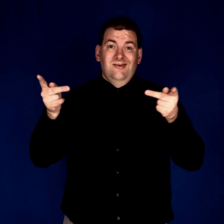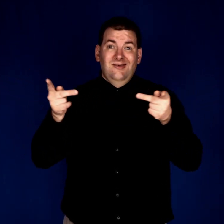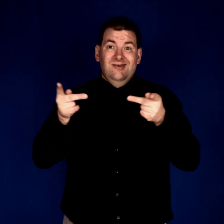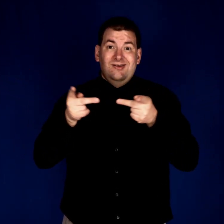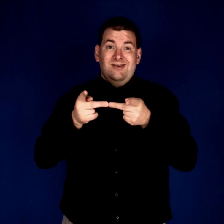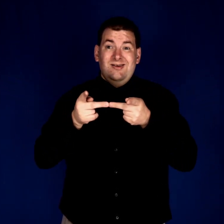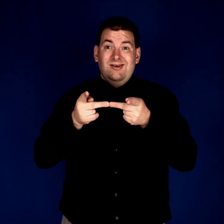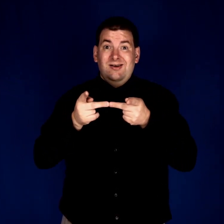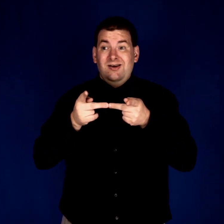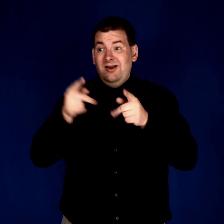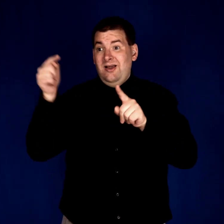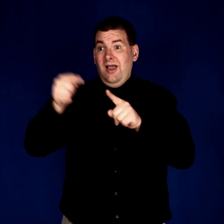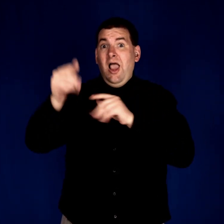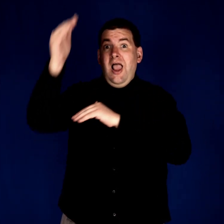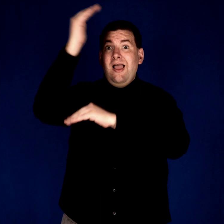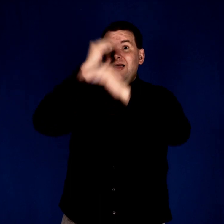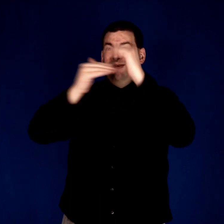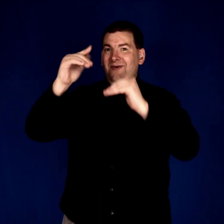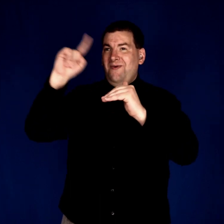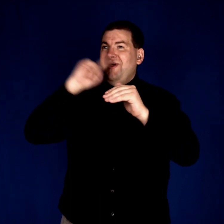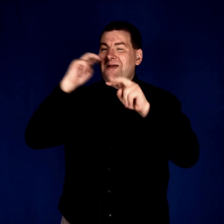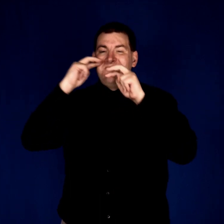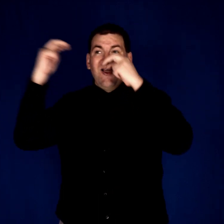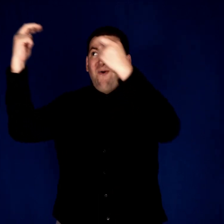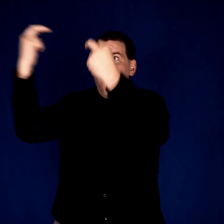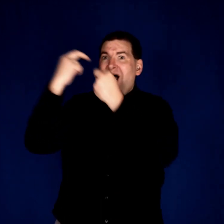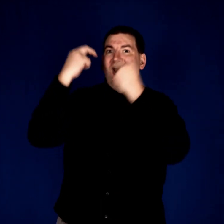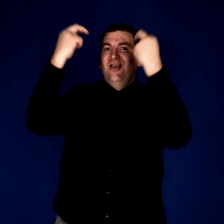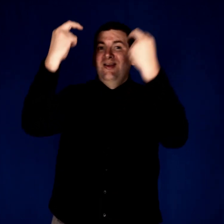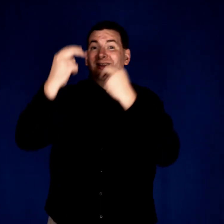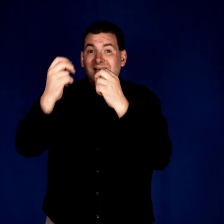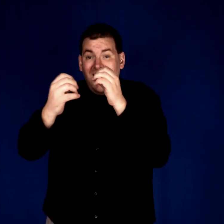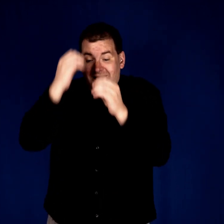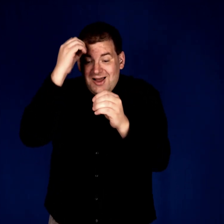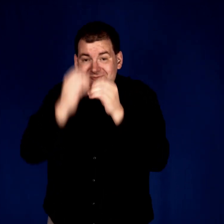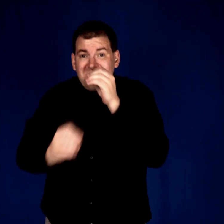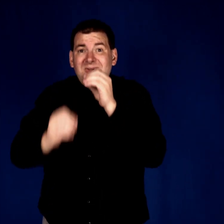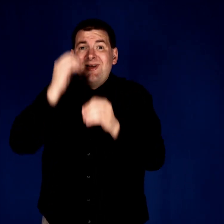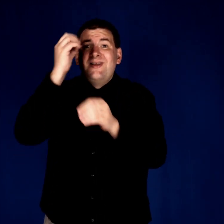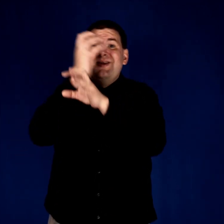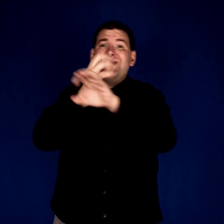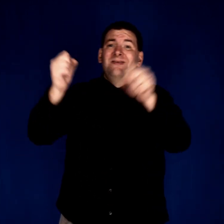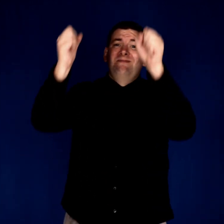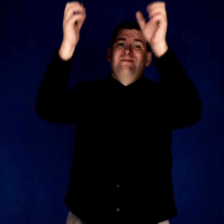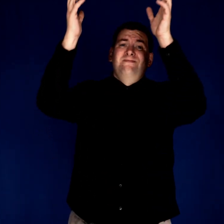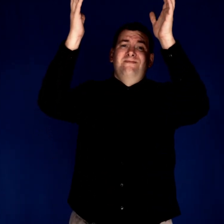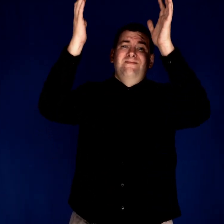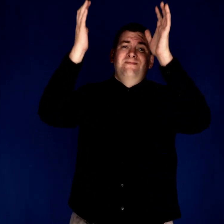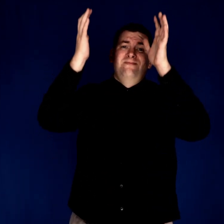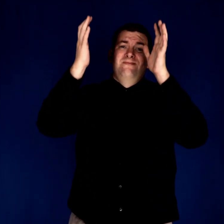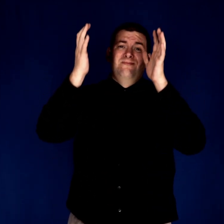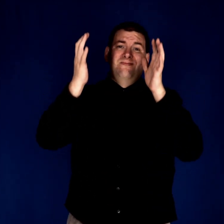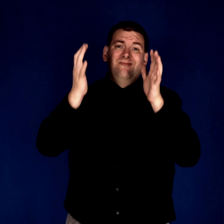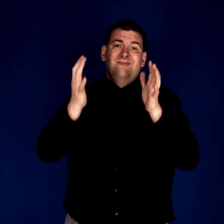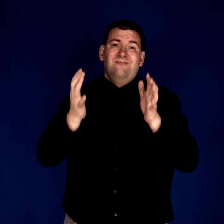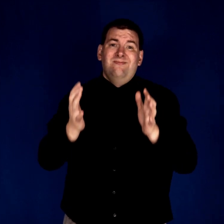place Where we can be held And mended by the Savior